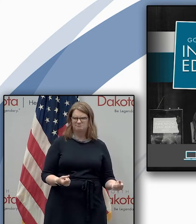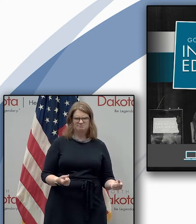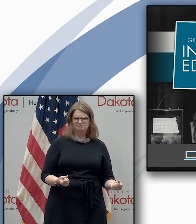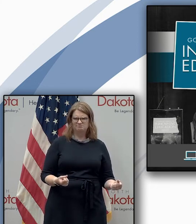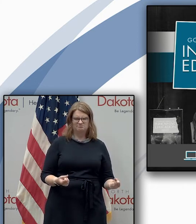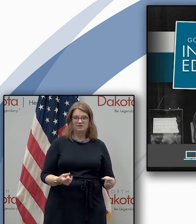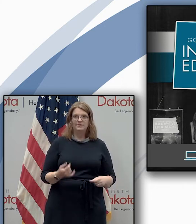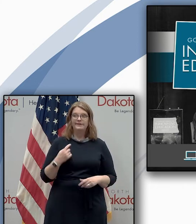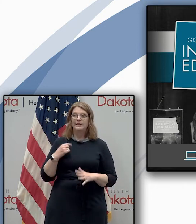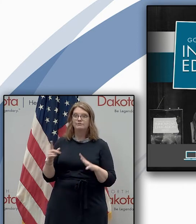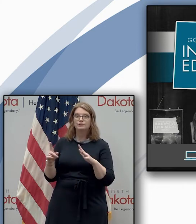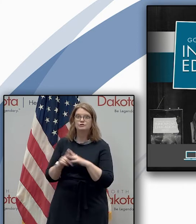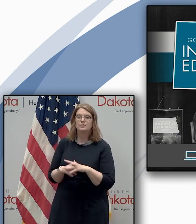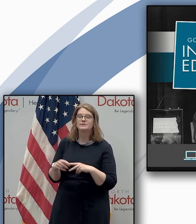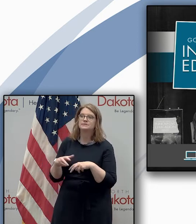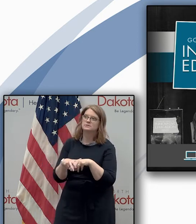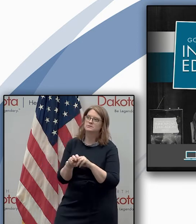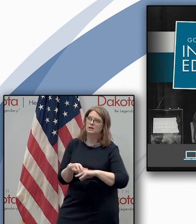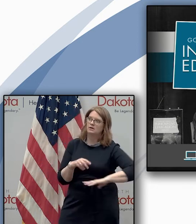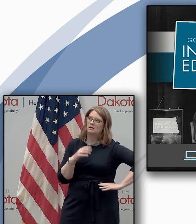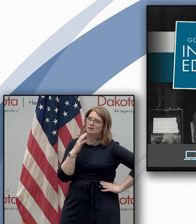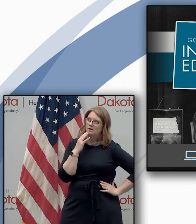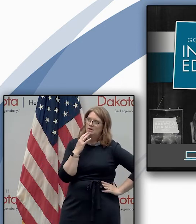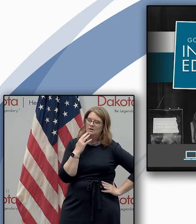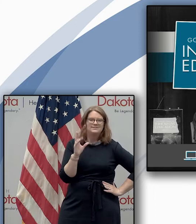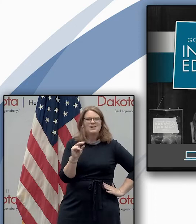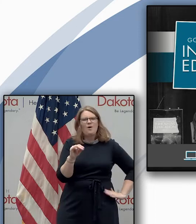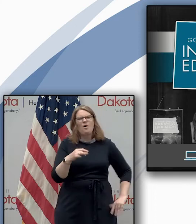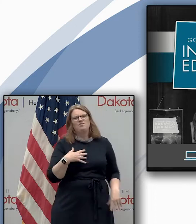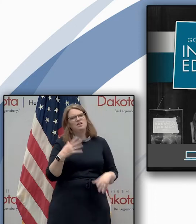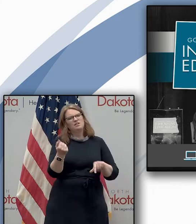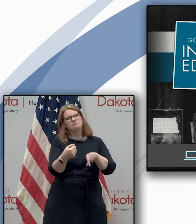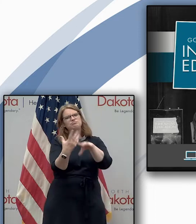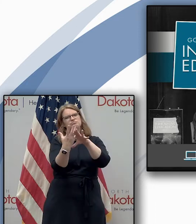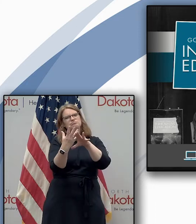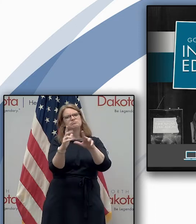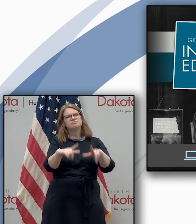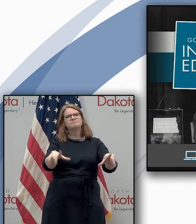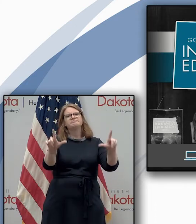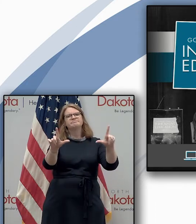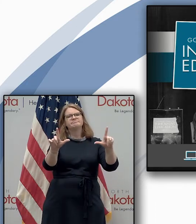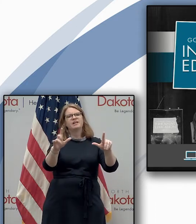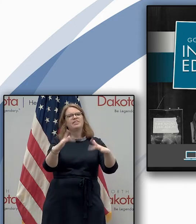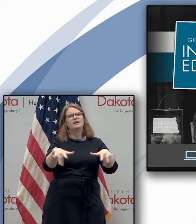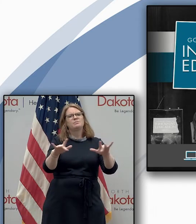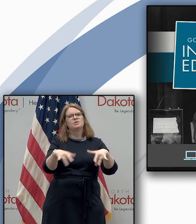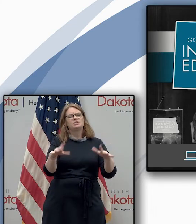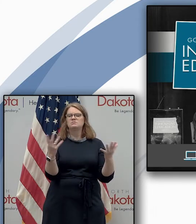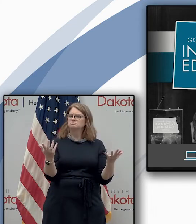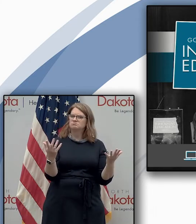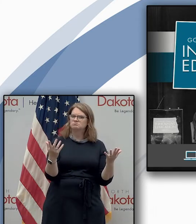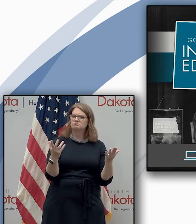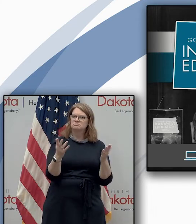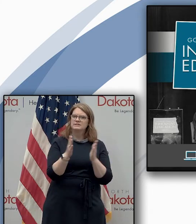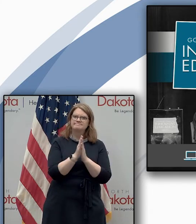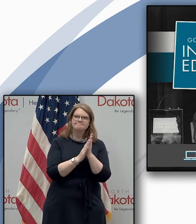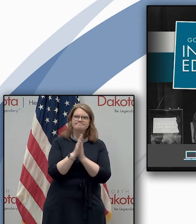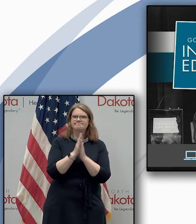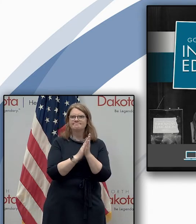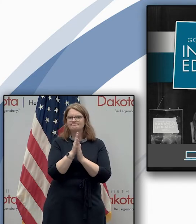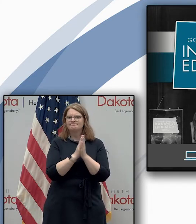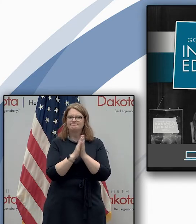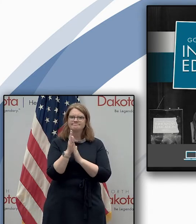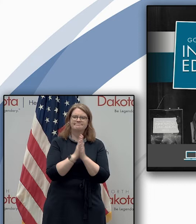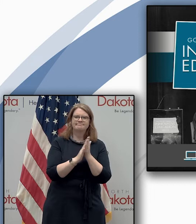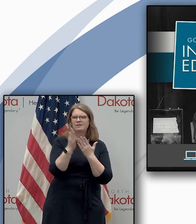a physical conference you'll get a chance to uh just tap in virtually and we look forward to sharing additional information as the content and